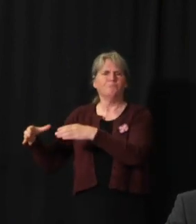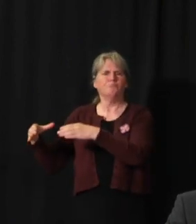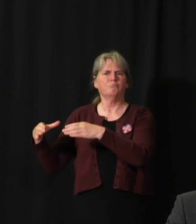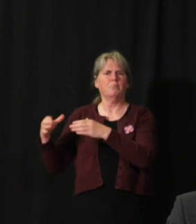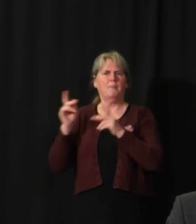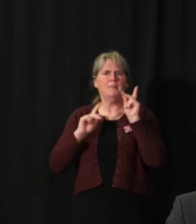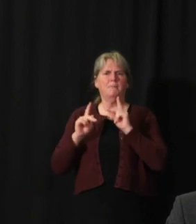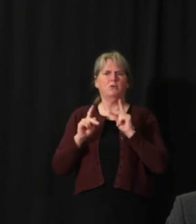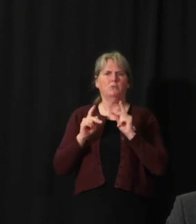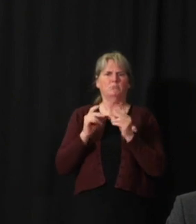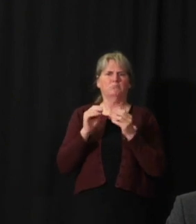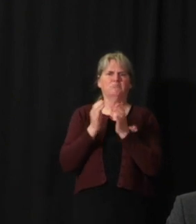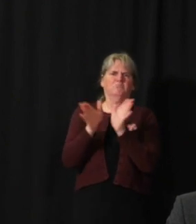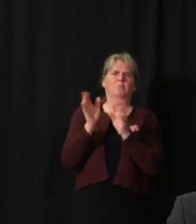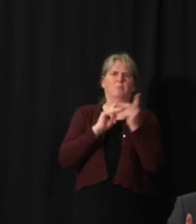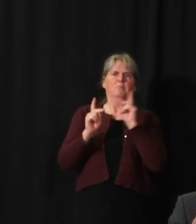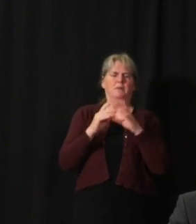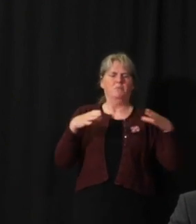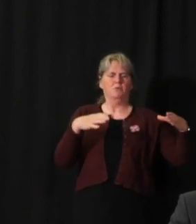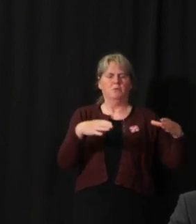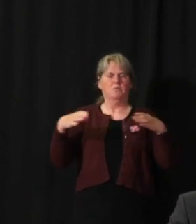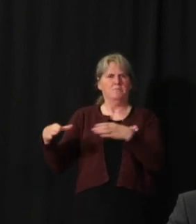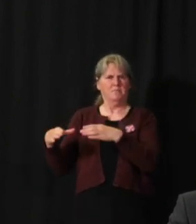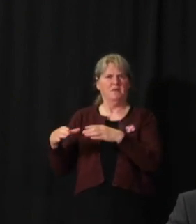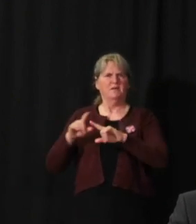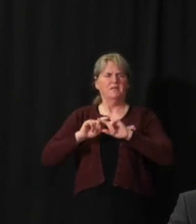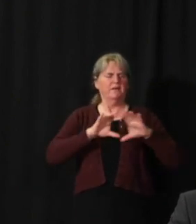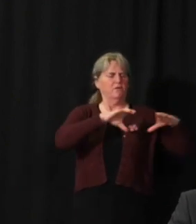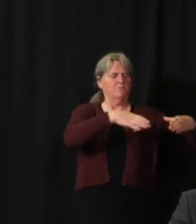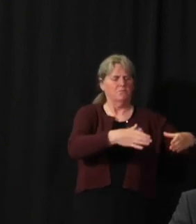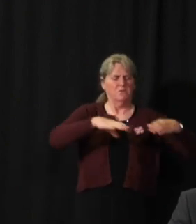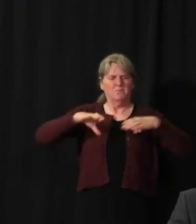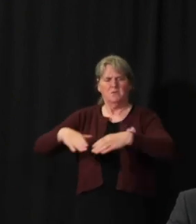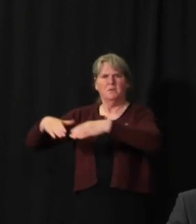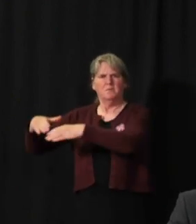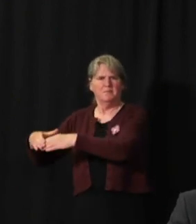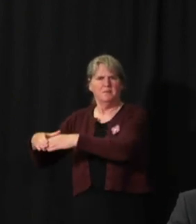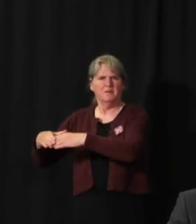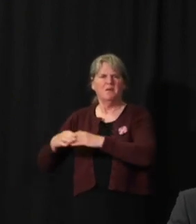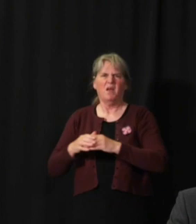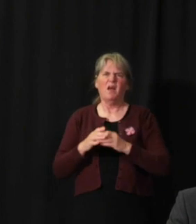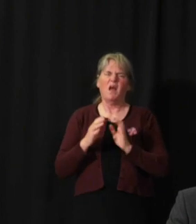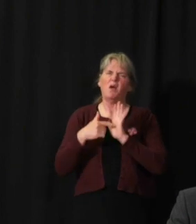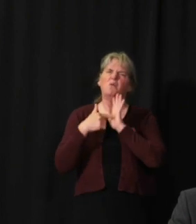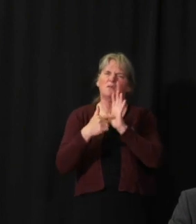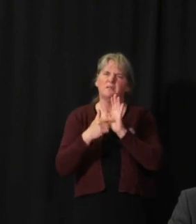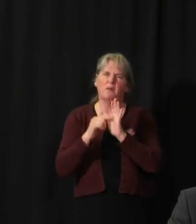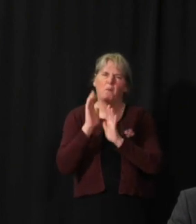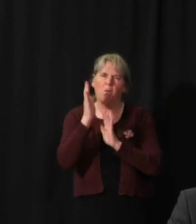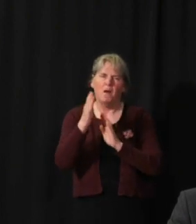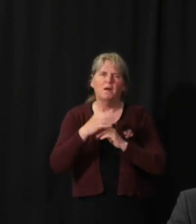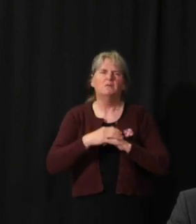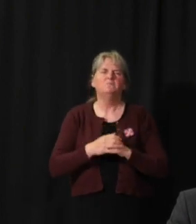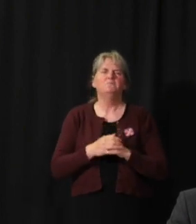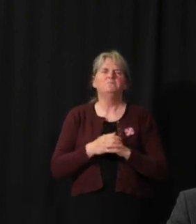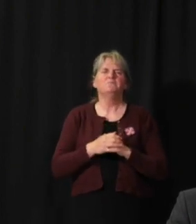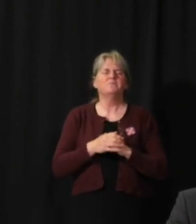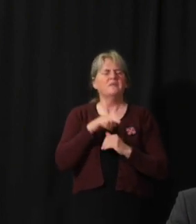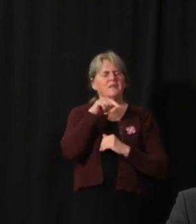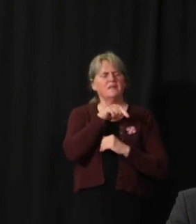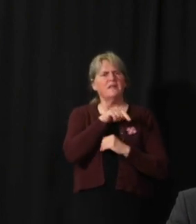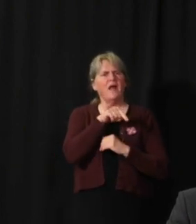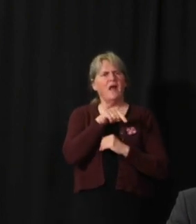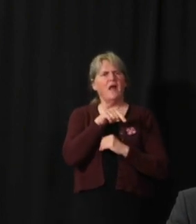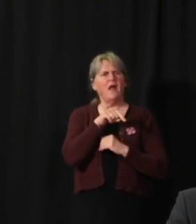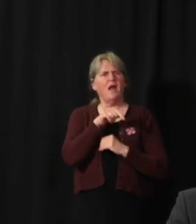They represent the population in various compartments, and I'll give an example of that. And they rely